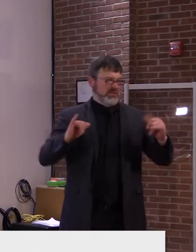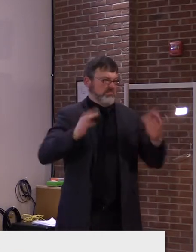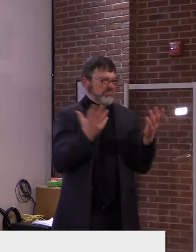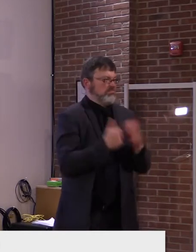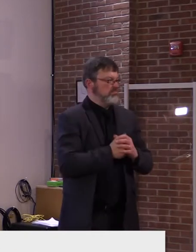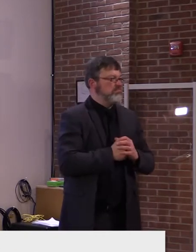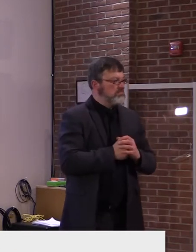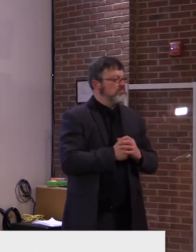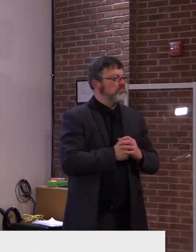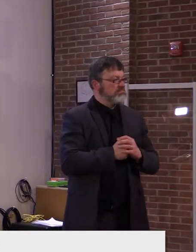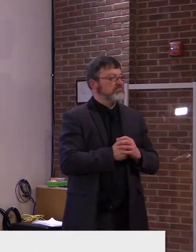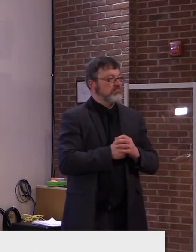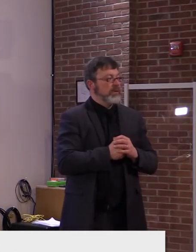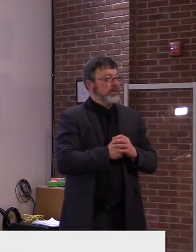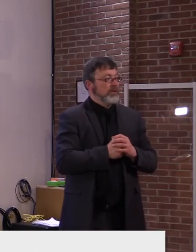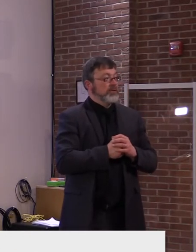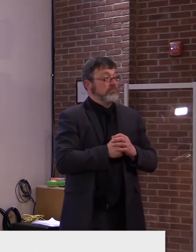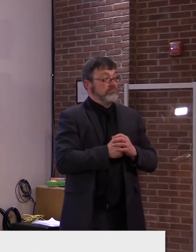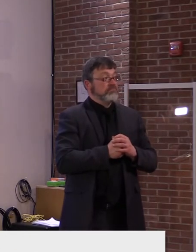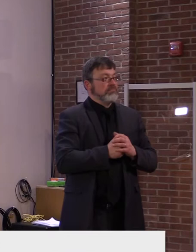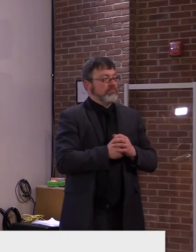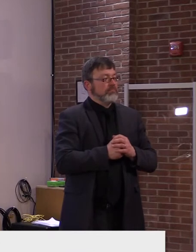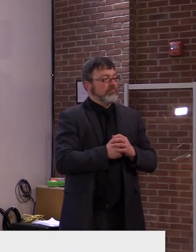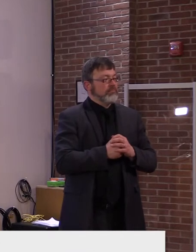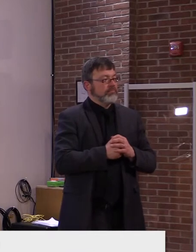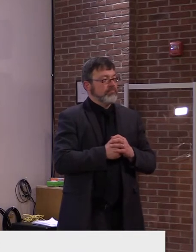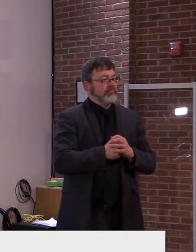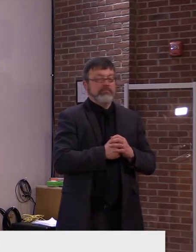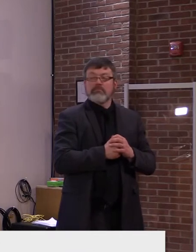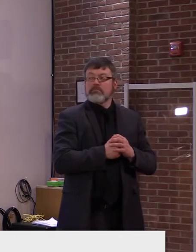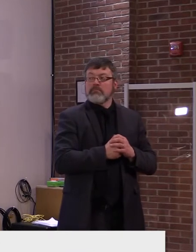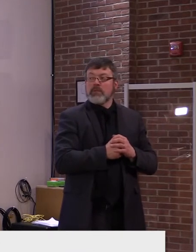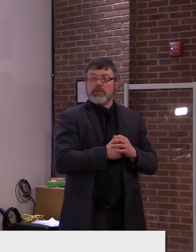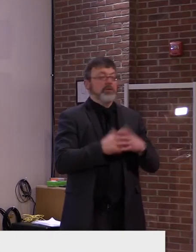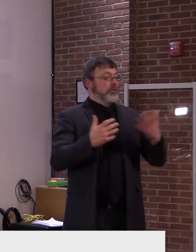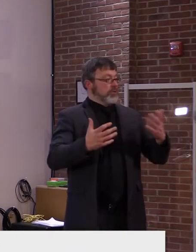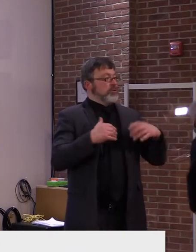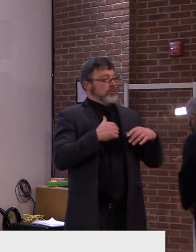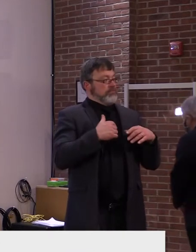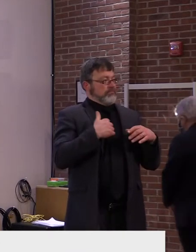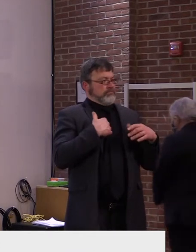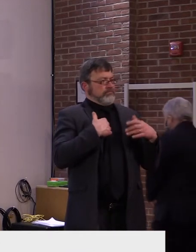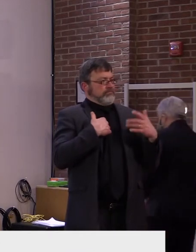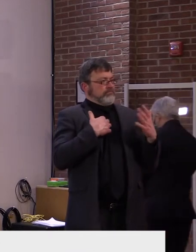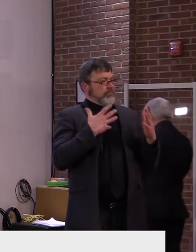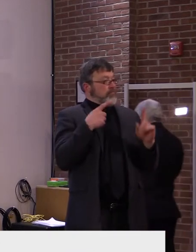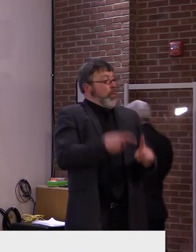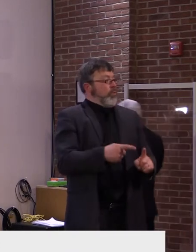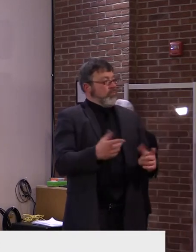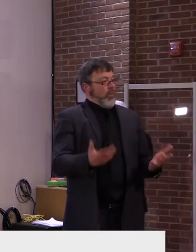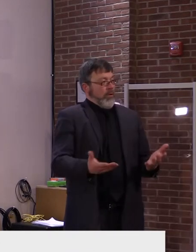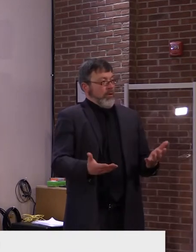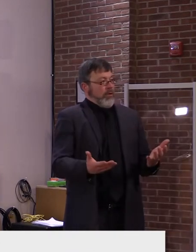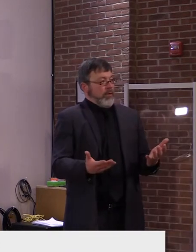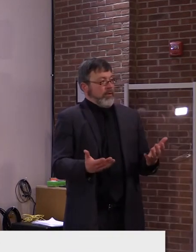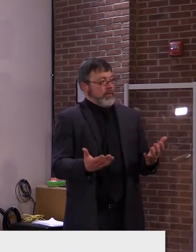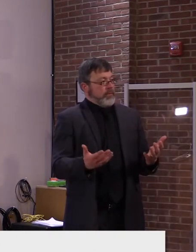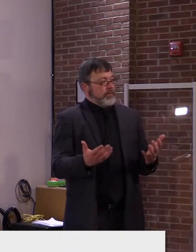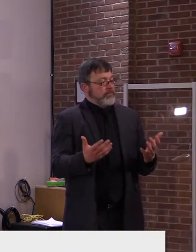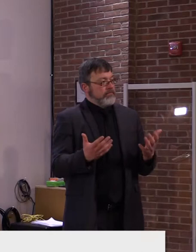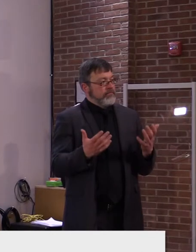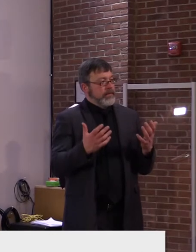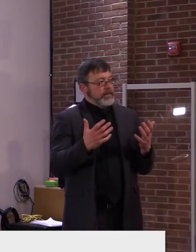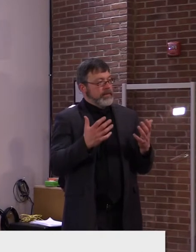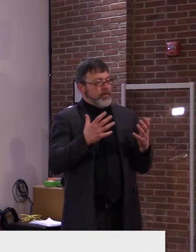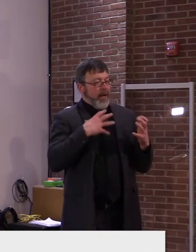I just want to echo, uh, some previous comments that we certainly recognize the toll separating residents